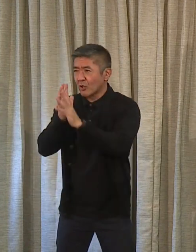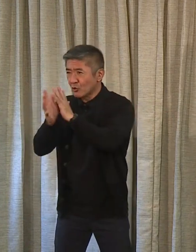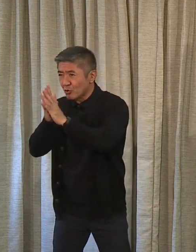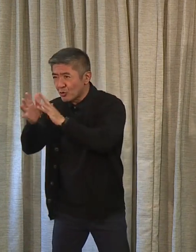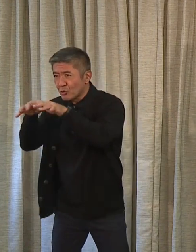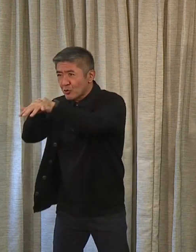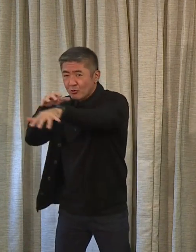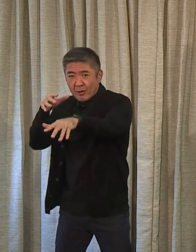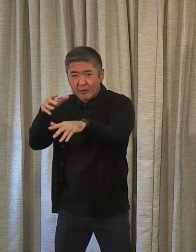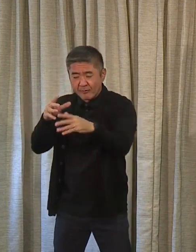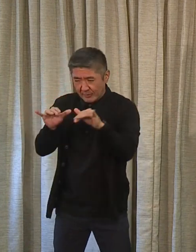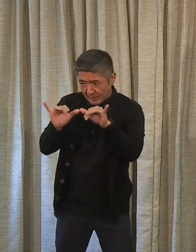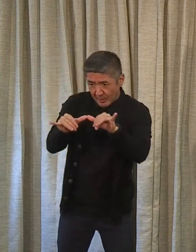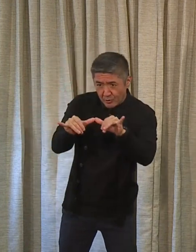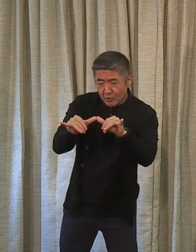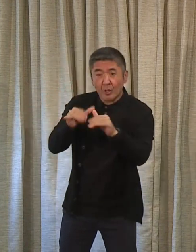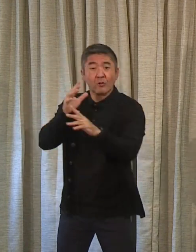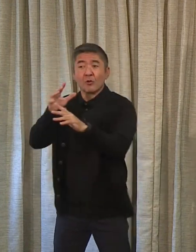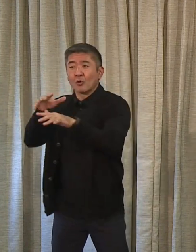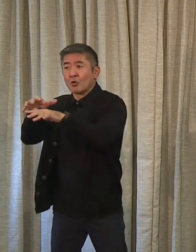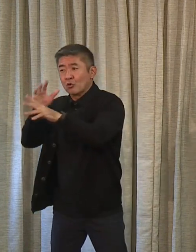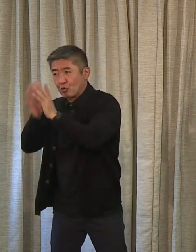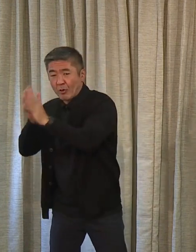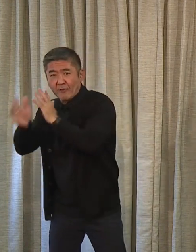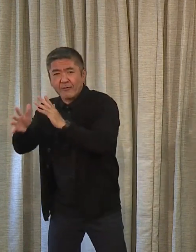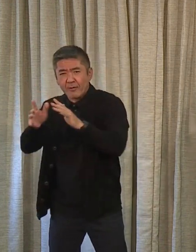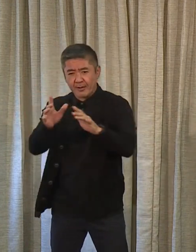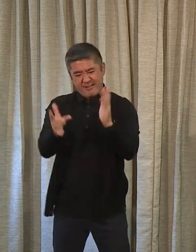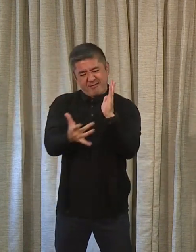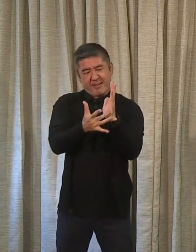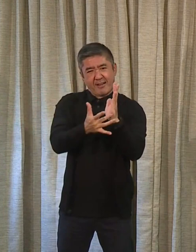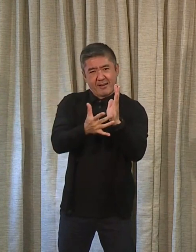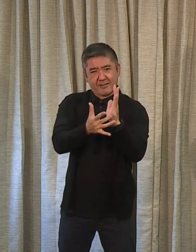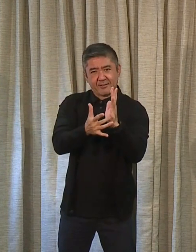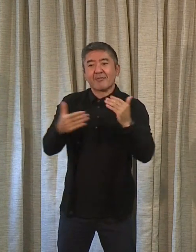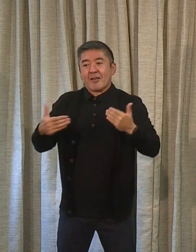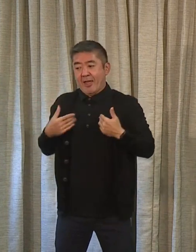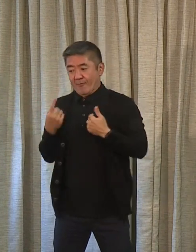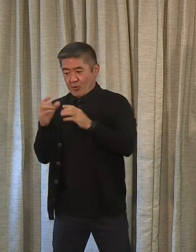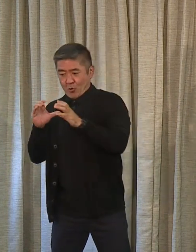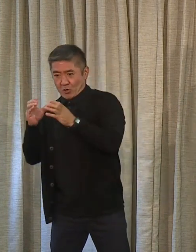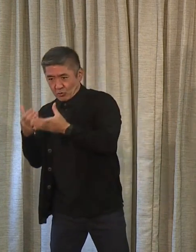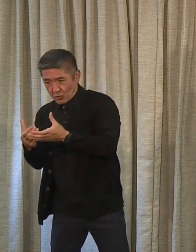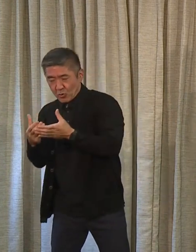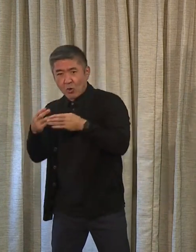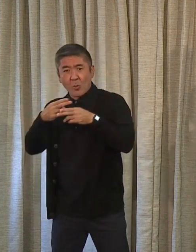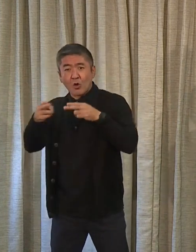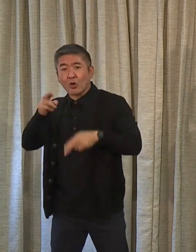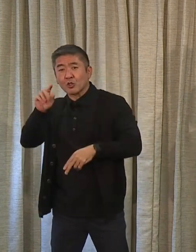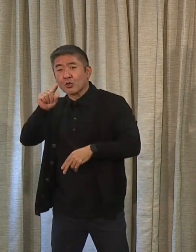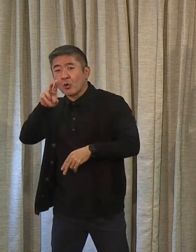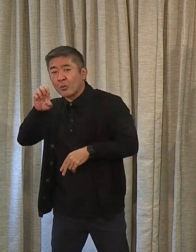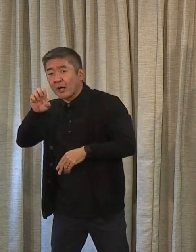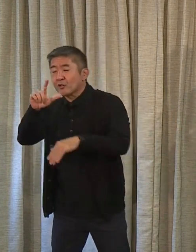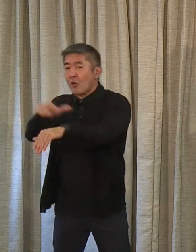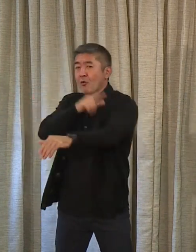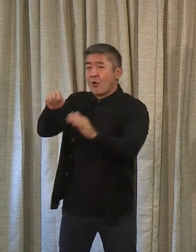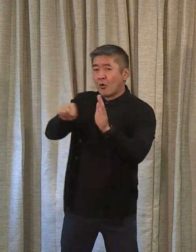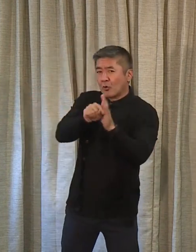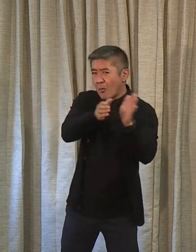and our traffic technology. We also have a division that is involved with short-range and long-range planning